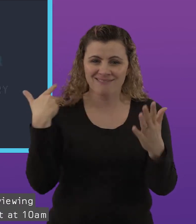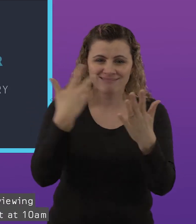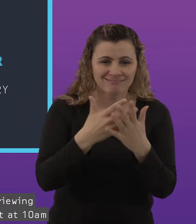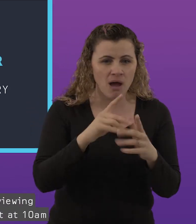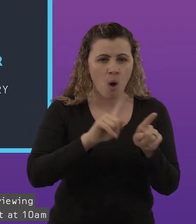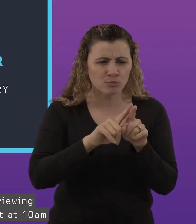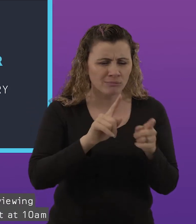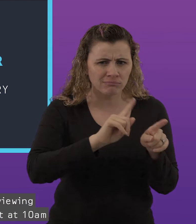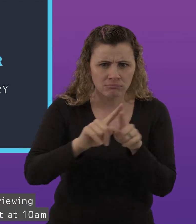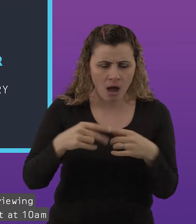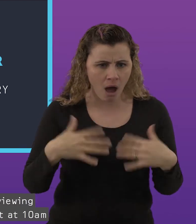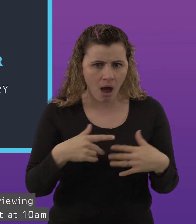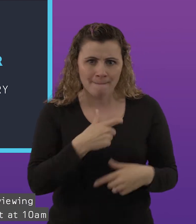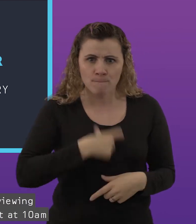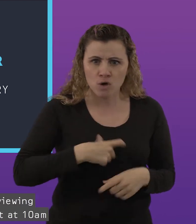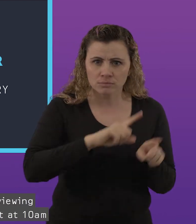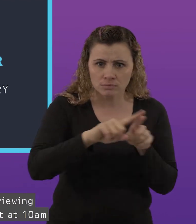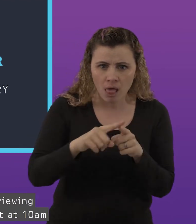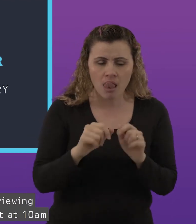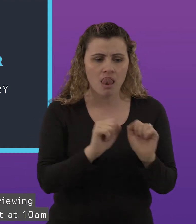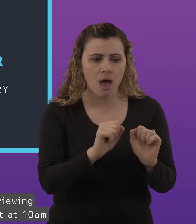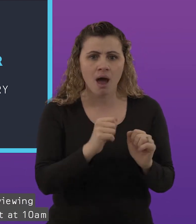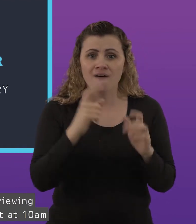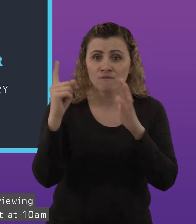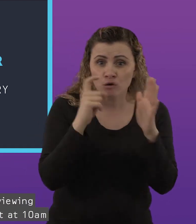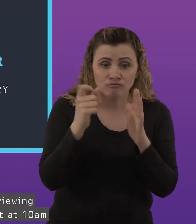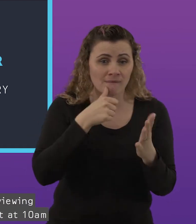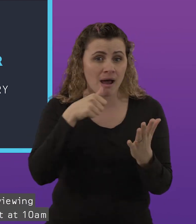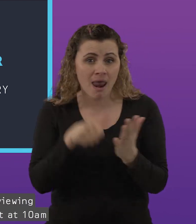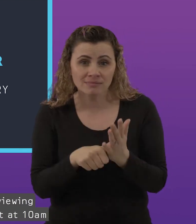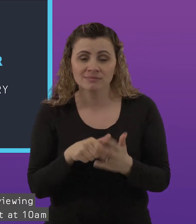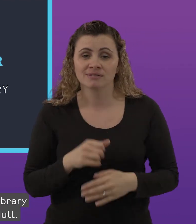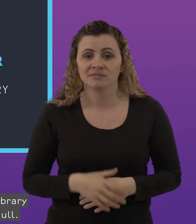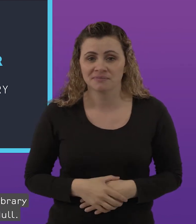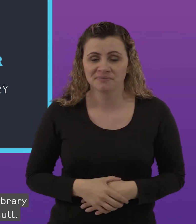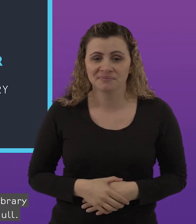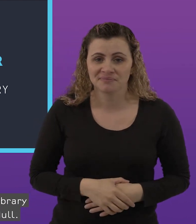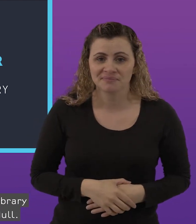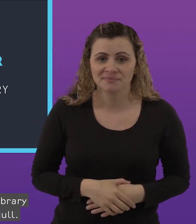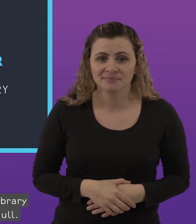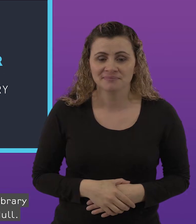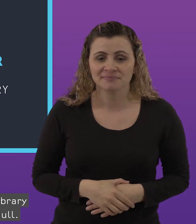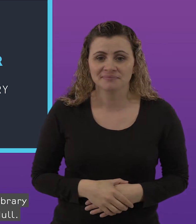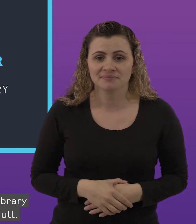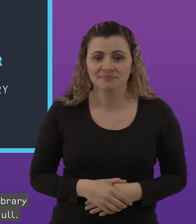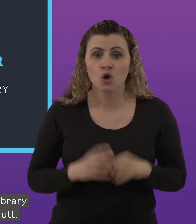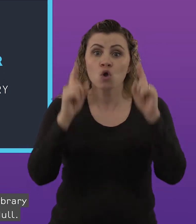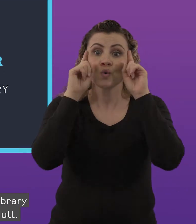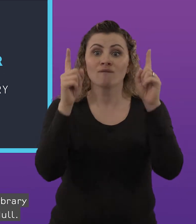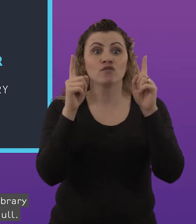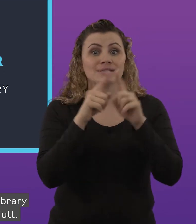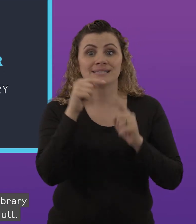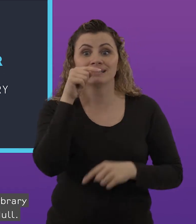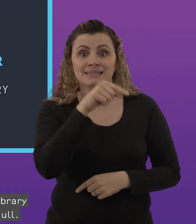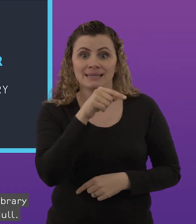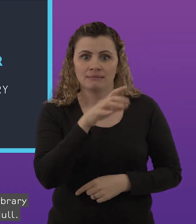There will be a relaxed viewing of the exhibition on the 19th of August at 10am in the Brynmore Jones Library at the University